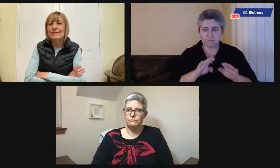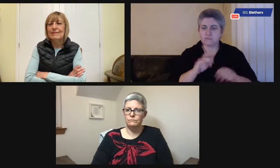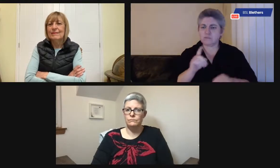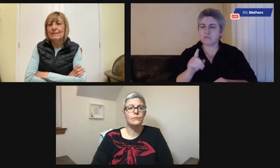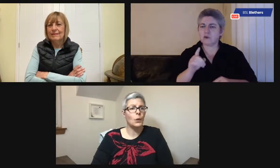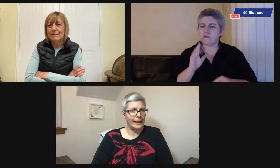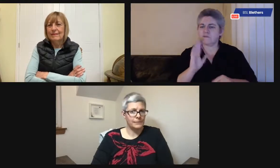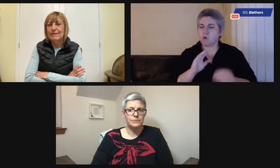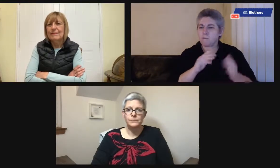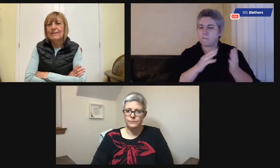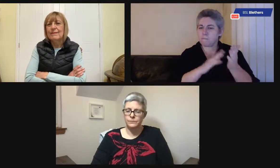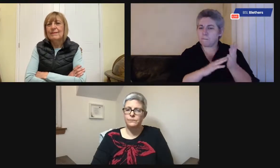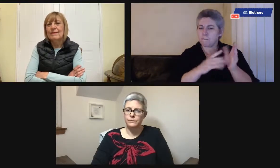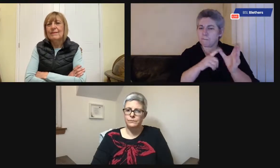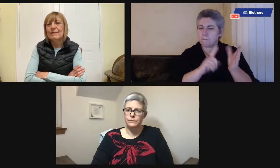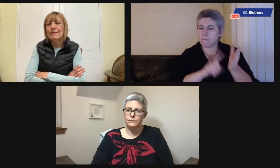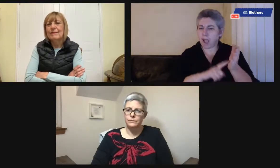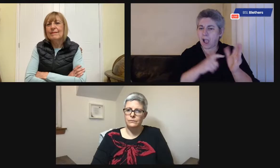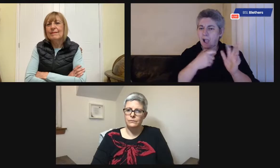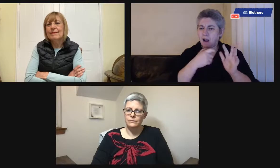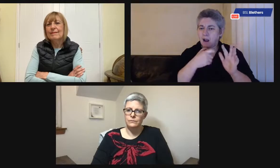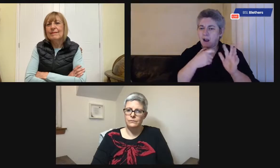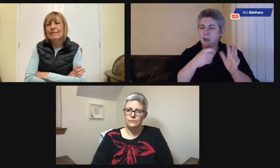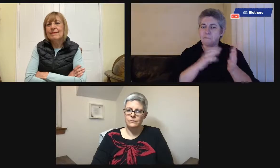Okay, we're just going to take some last questions before we close.